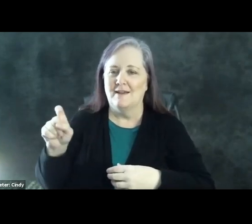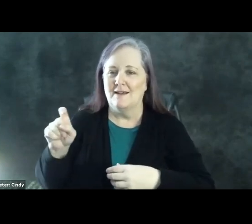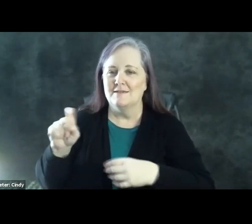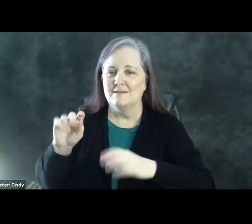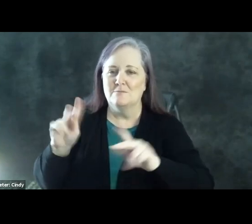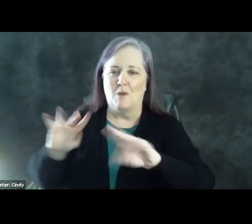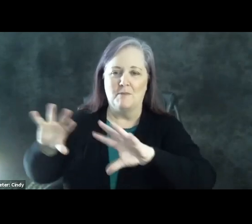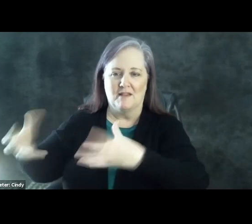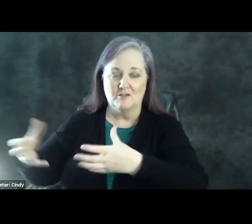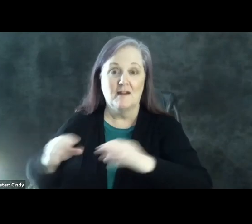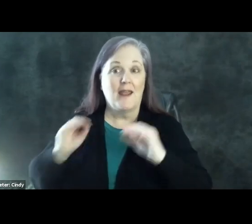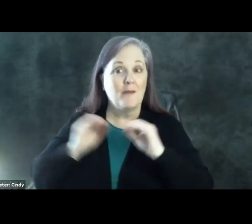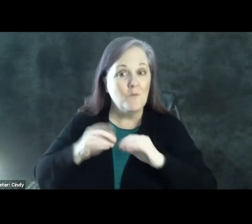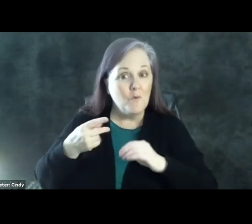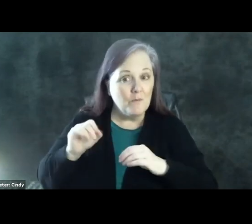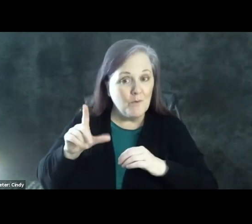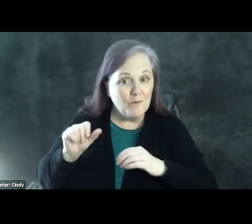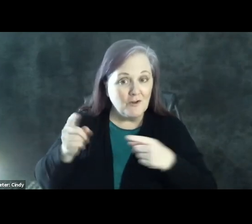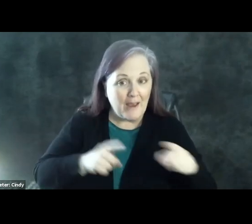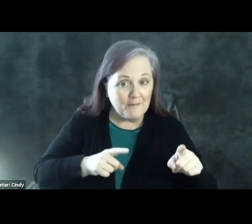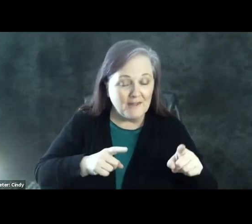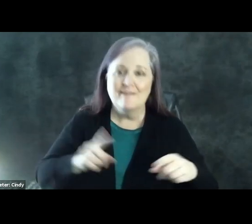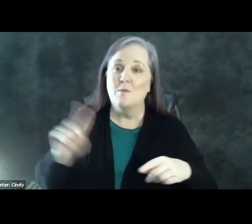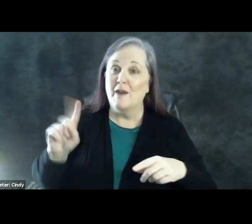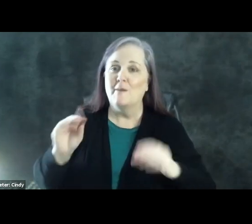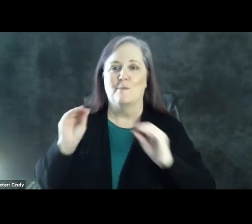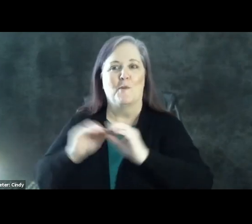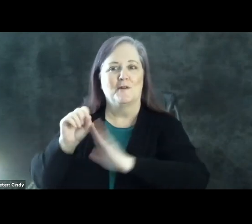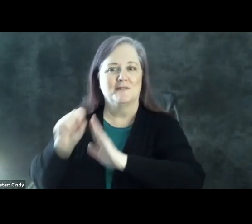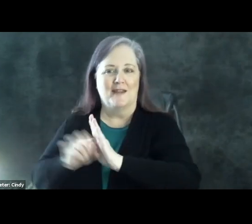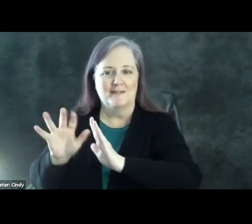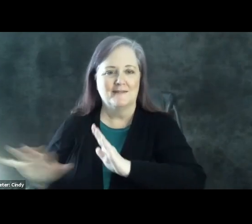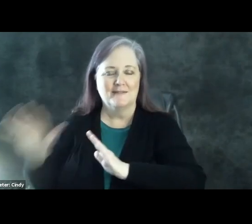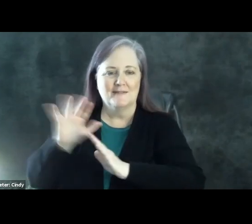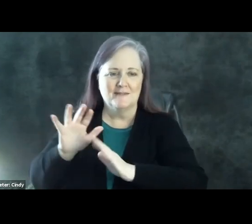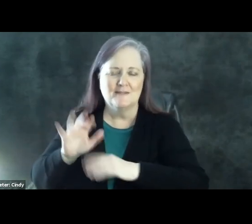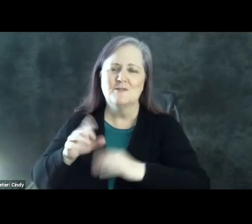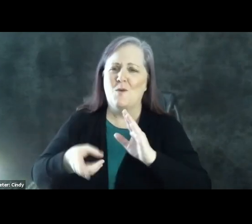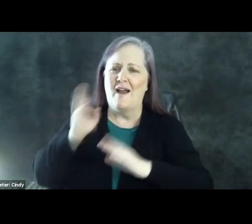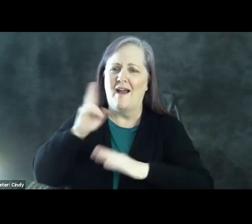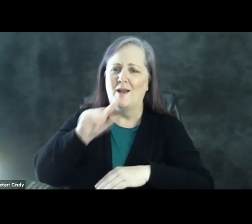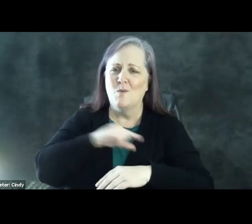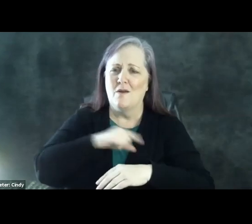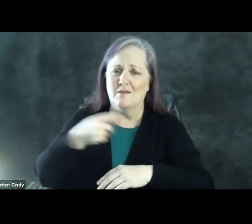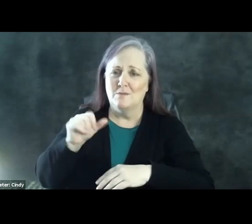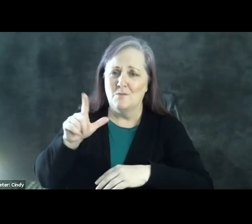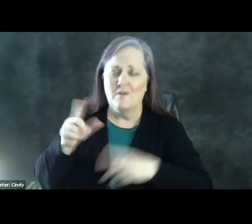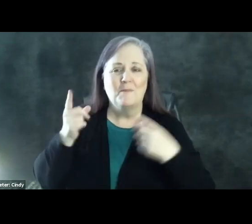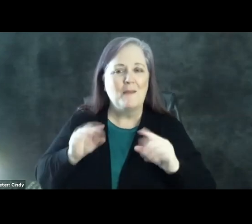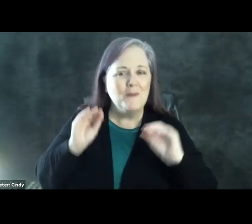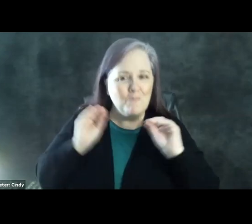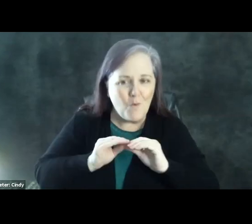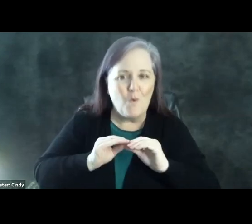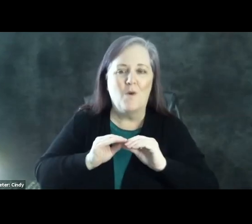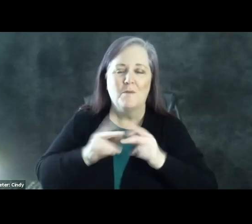have more polls happening in more states. So as Danielle mentioned, higher quality polling in more states, right? And especially